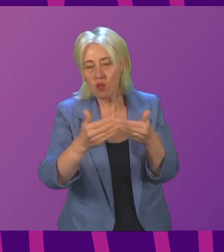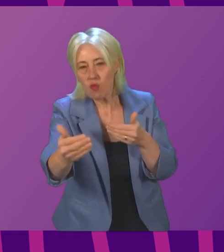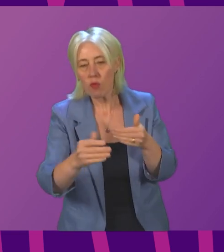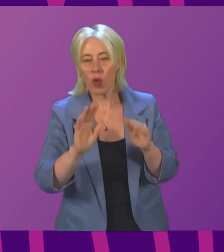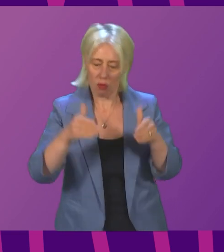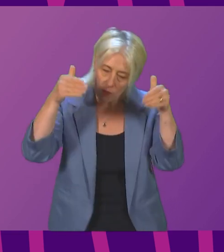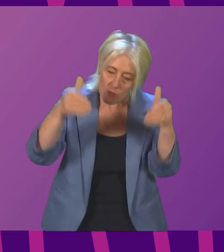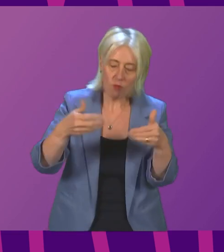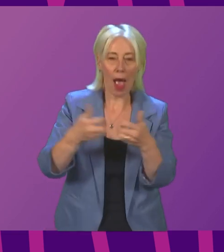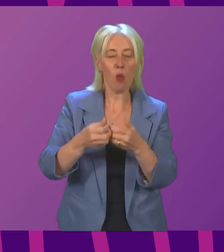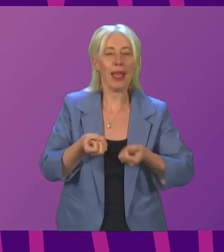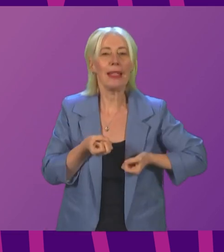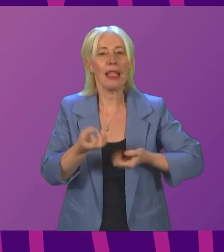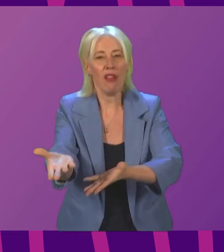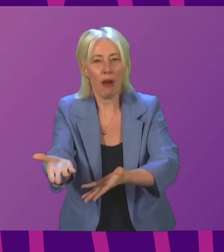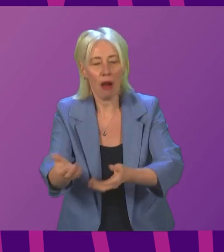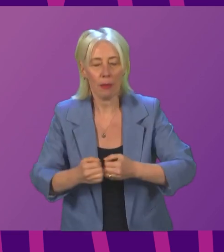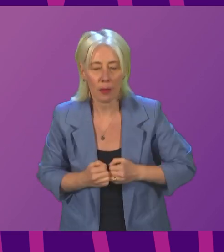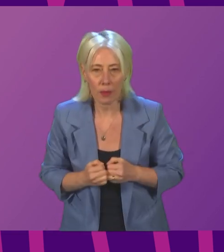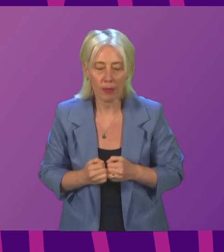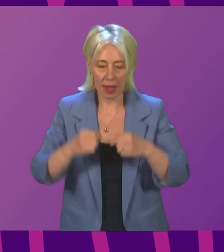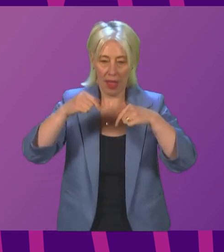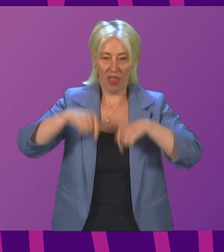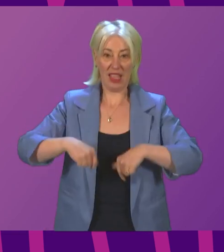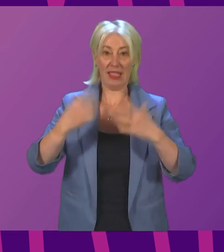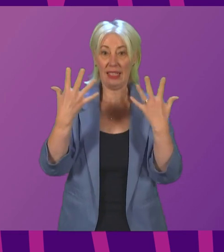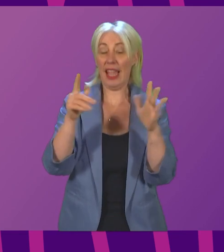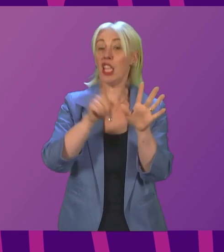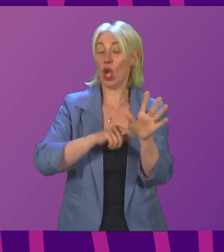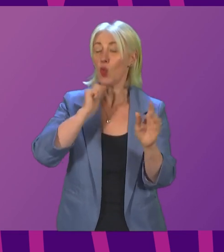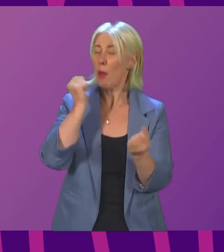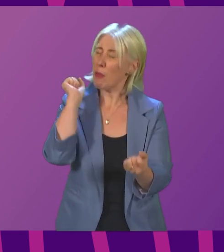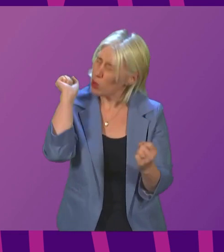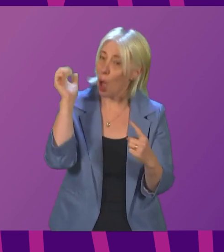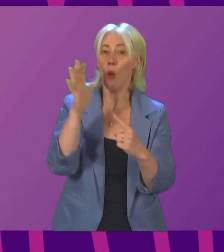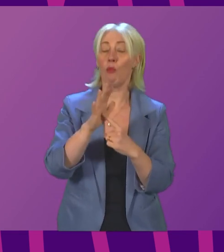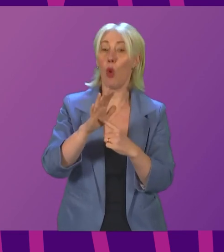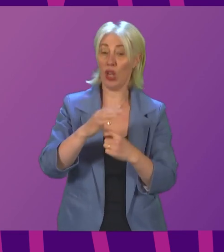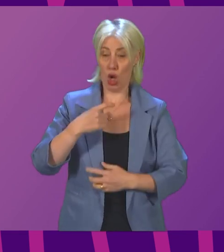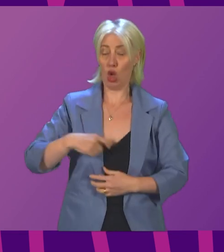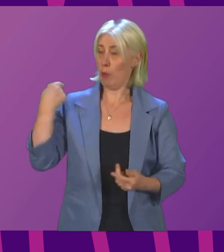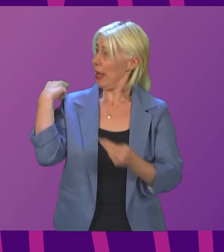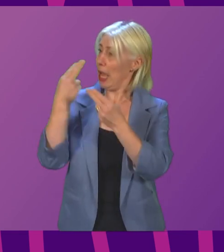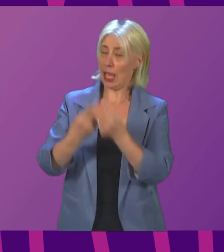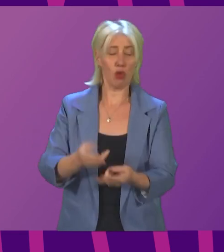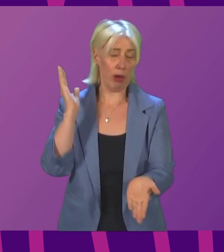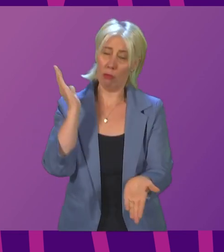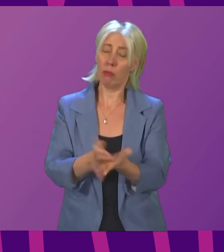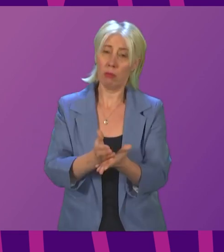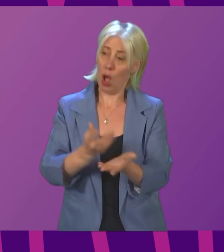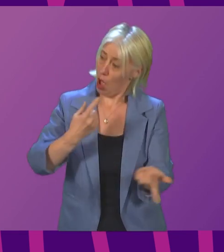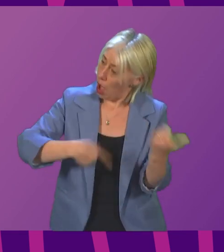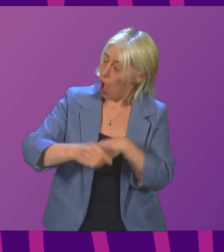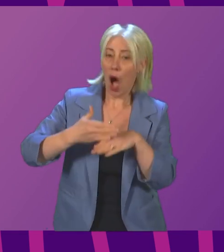on delivery. So I think, Officer, this decade will be the most important in human history. It is the actions